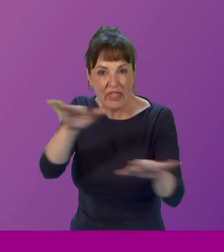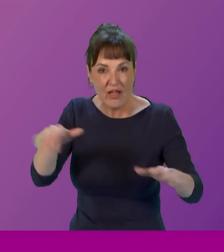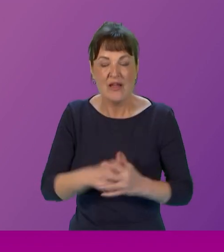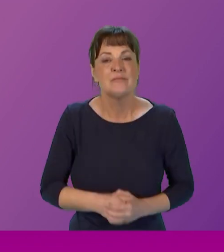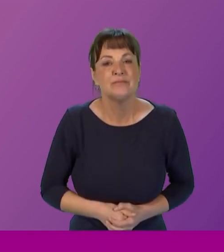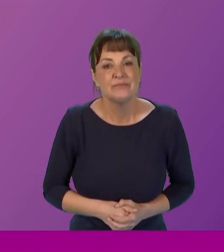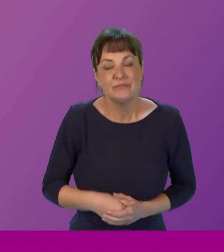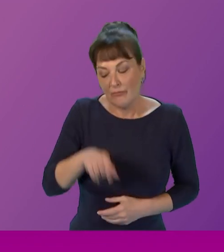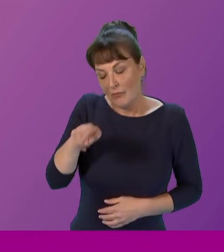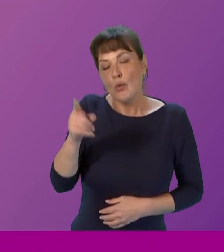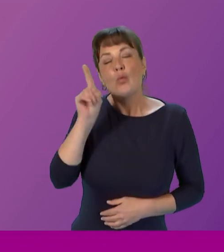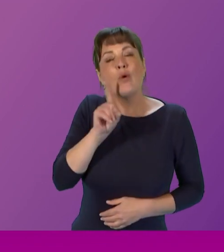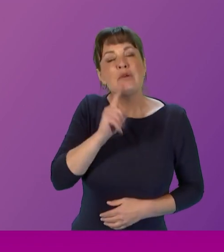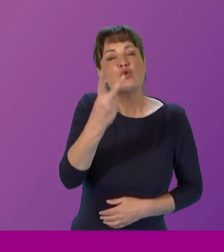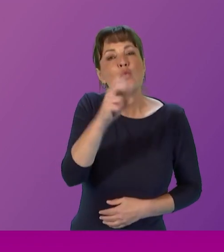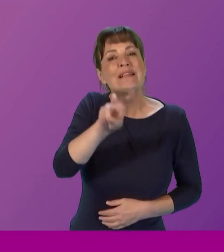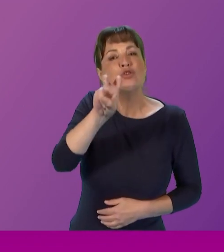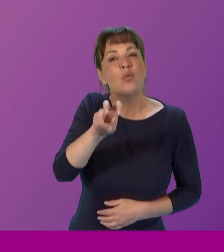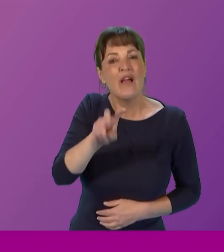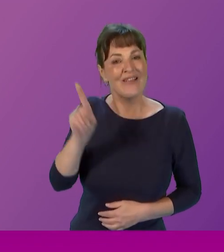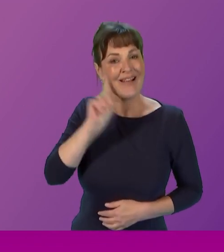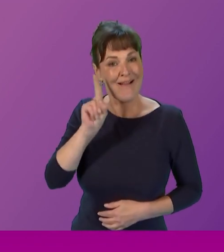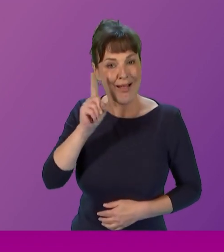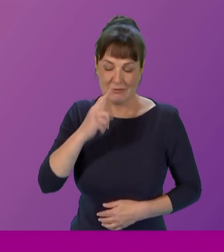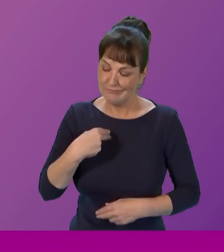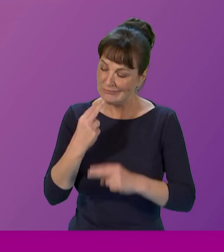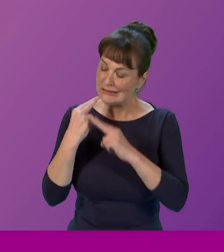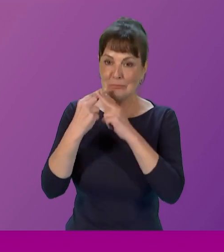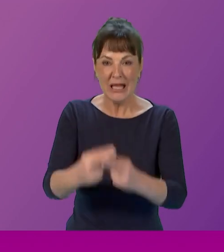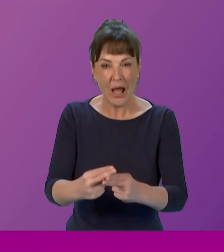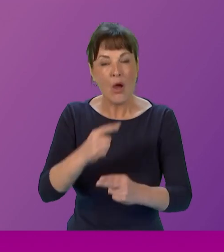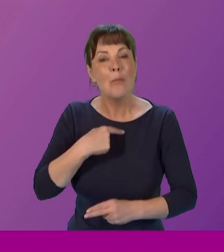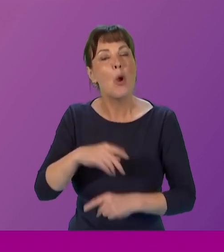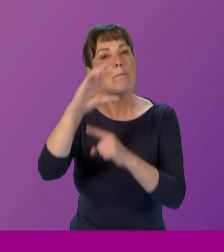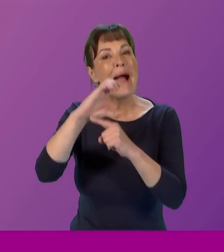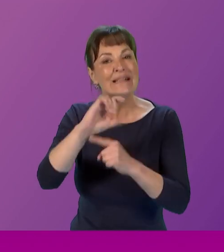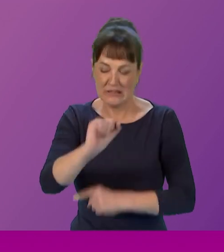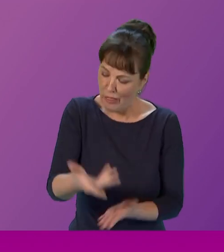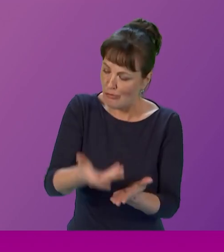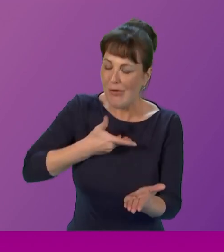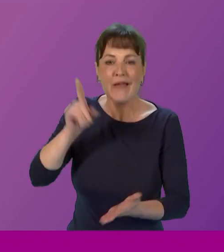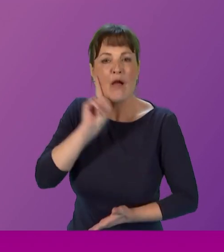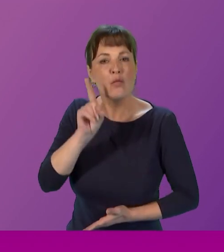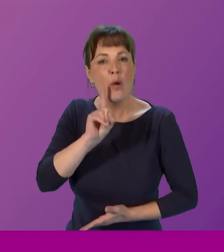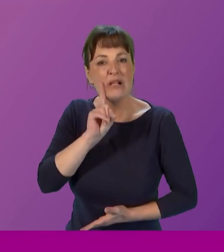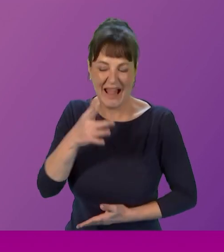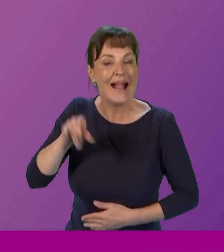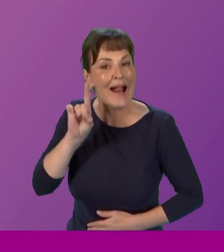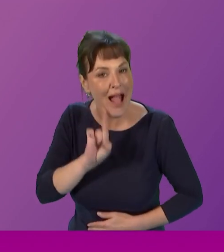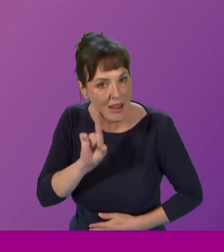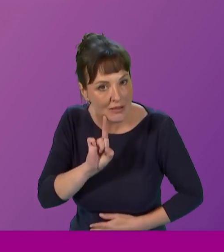Ushavzai who in 2012 spoke out publicly on the behalf of girls and their right to education in Pakistan has always inspired me